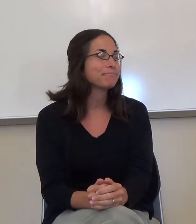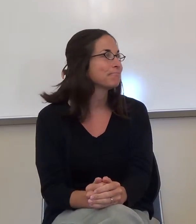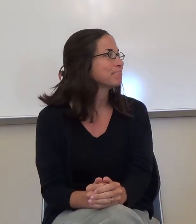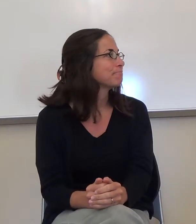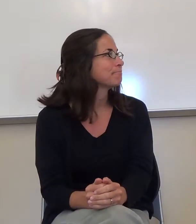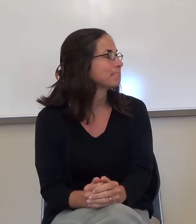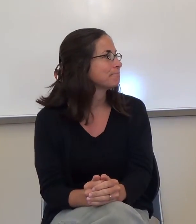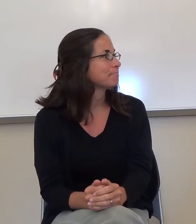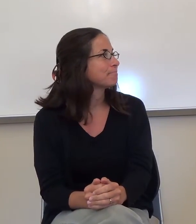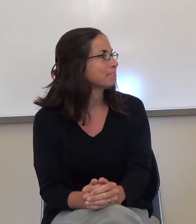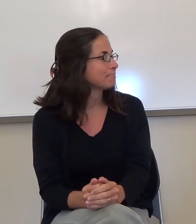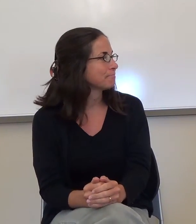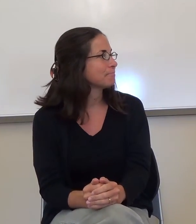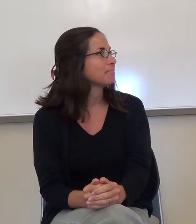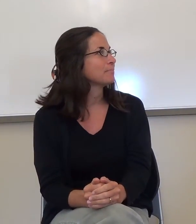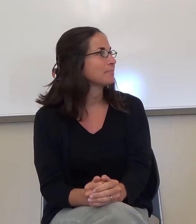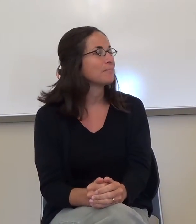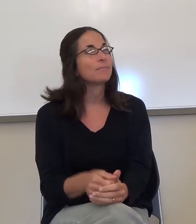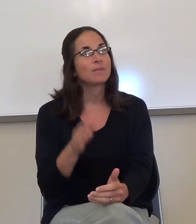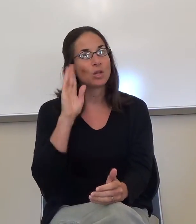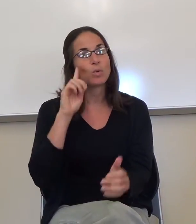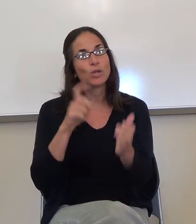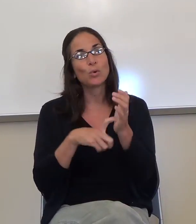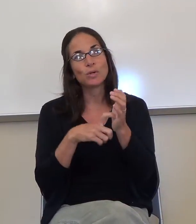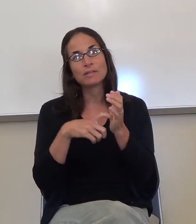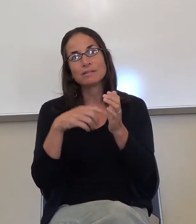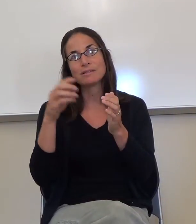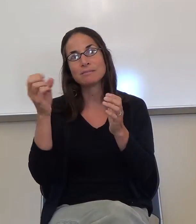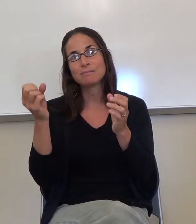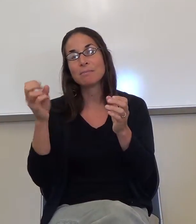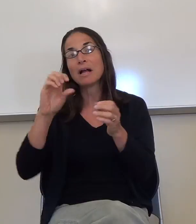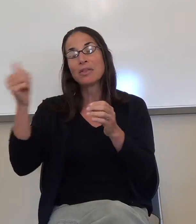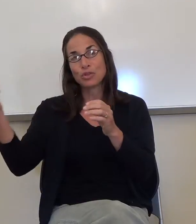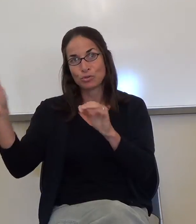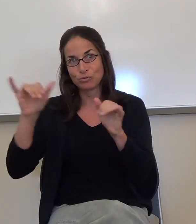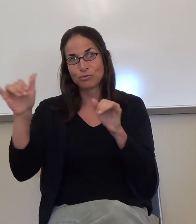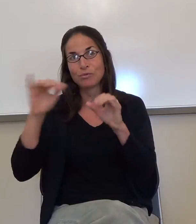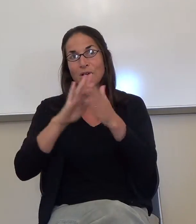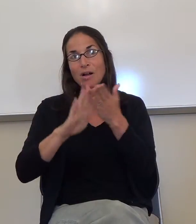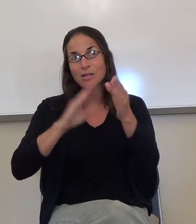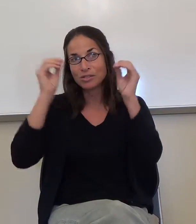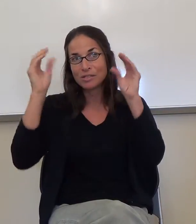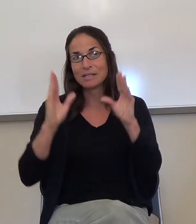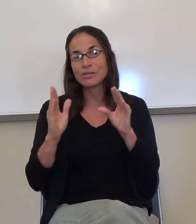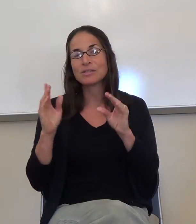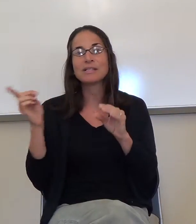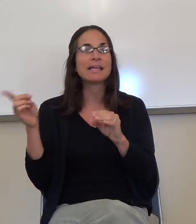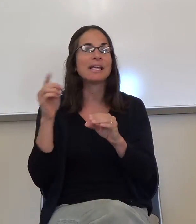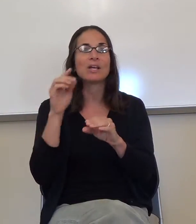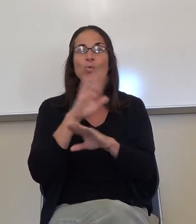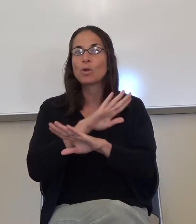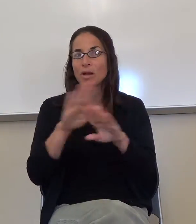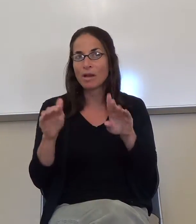things you will find about most college teachers is that they don't remind you of stuff.